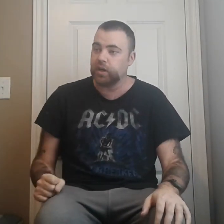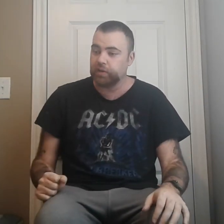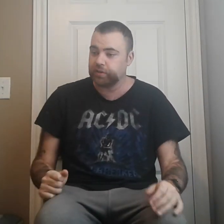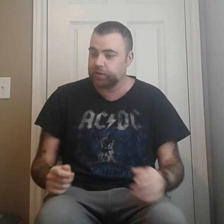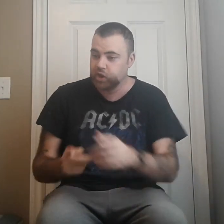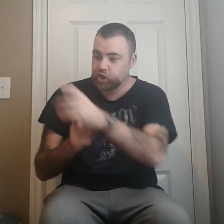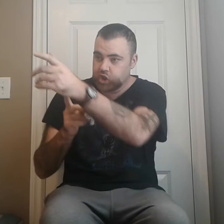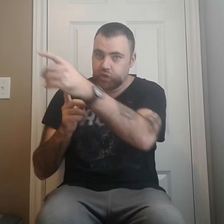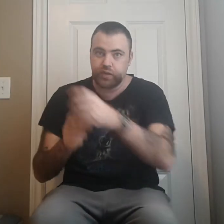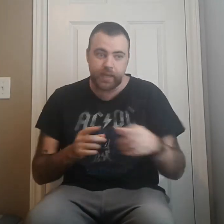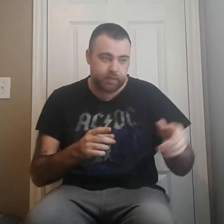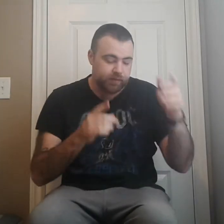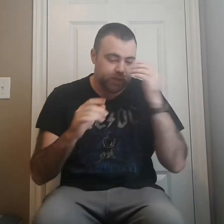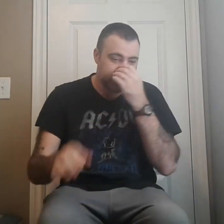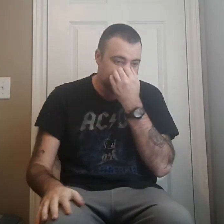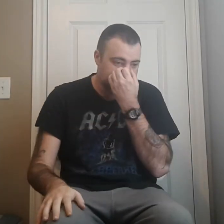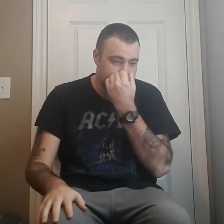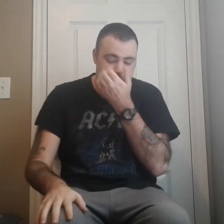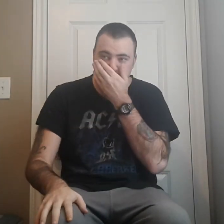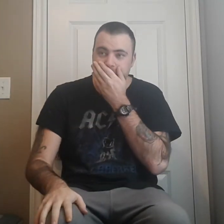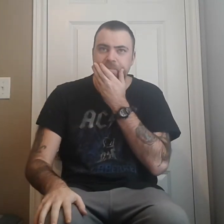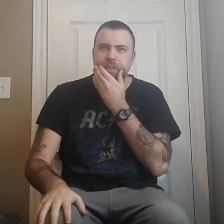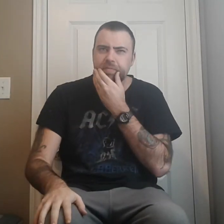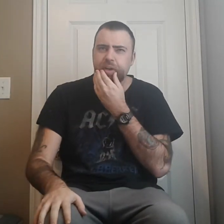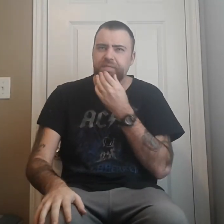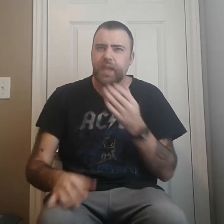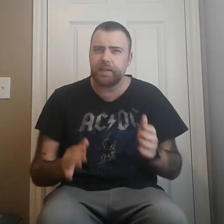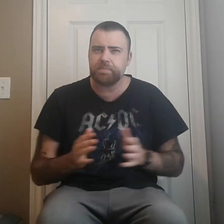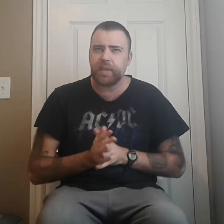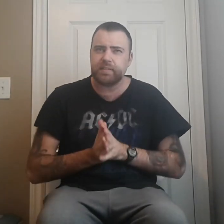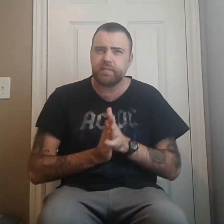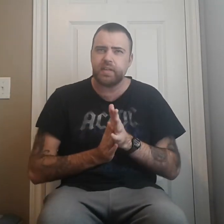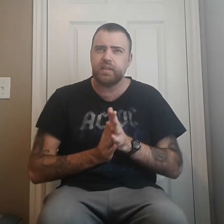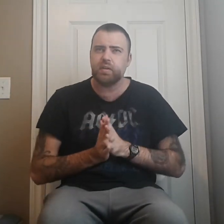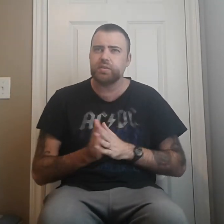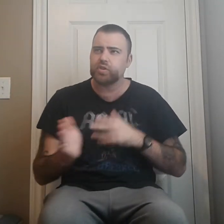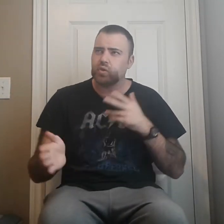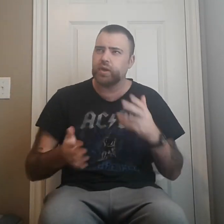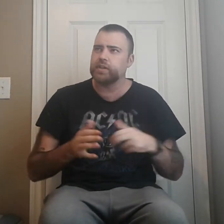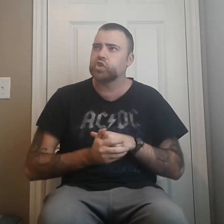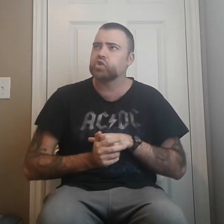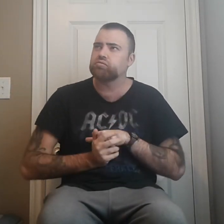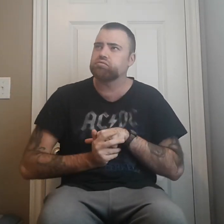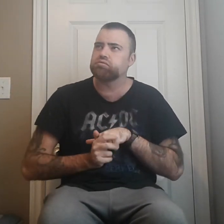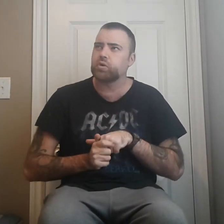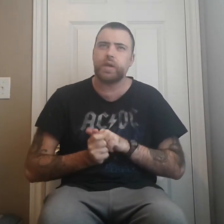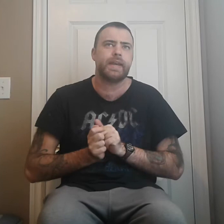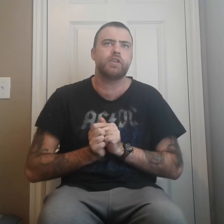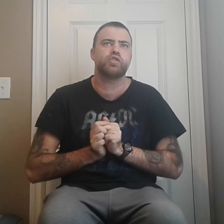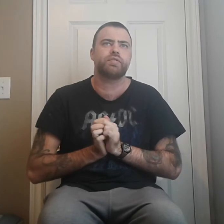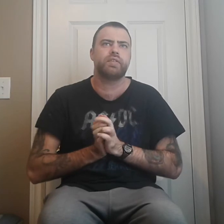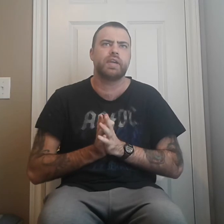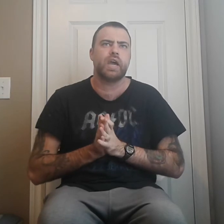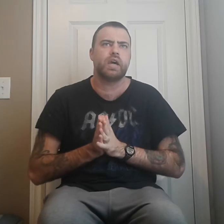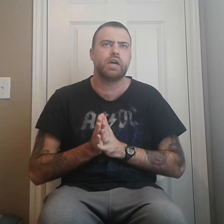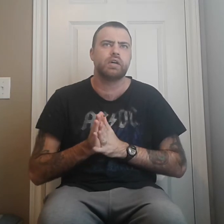you know, they're shooting at them and that, and, um, I found that, that scene there was quite, quite interesting. Um,